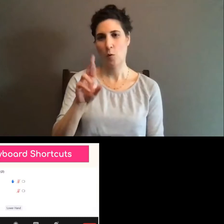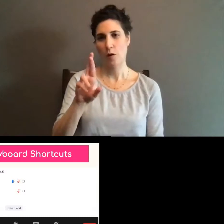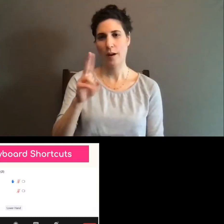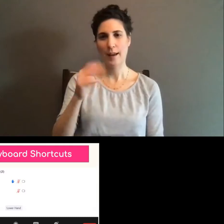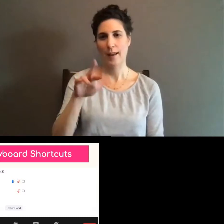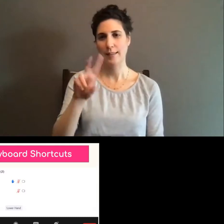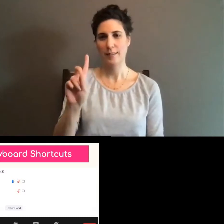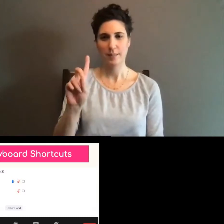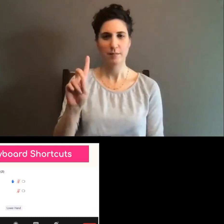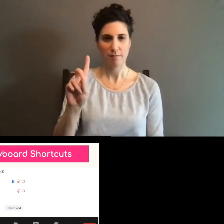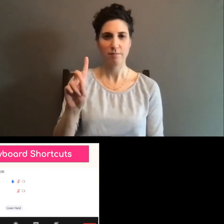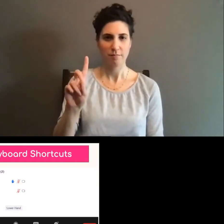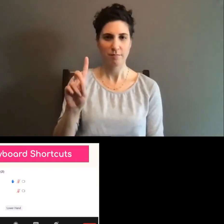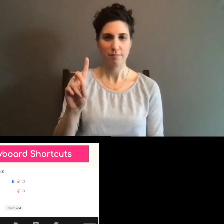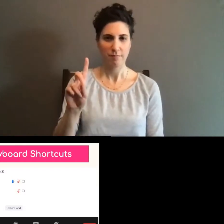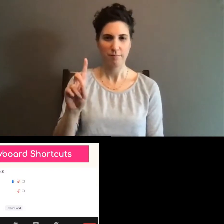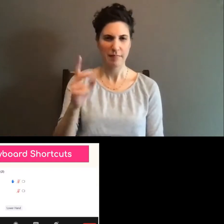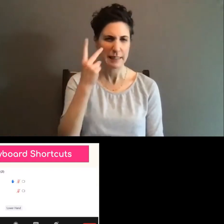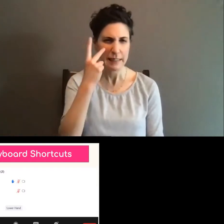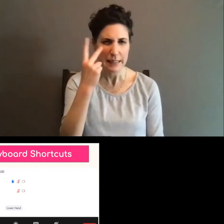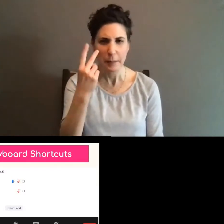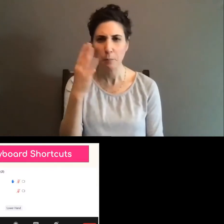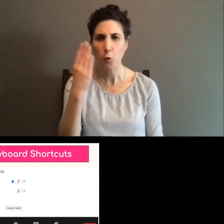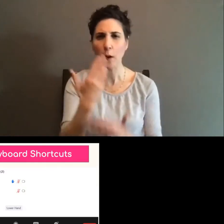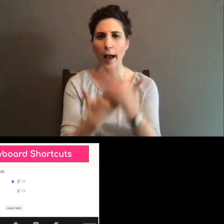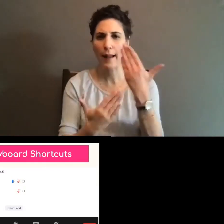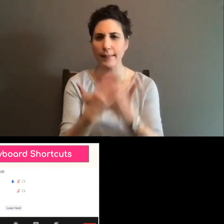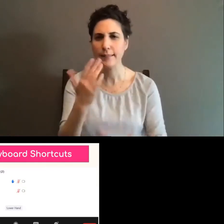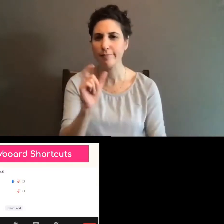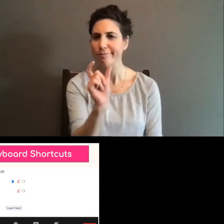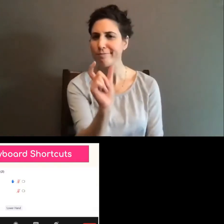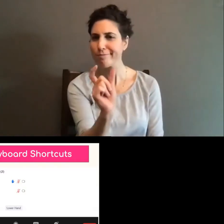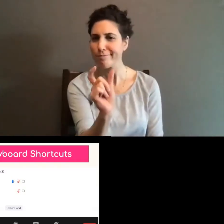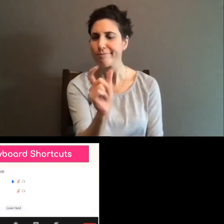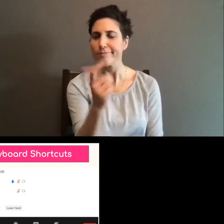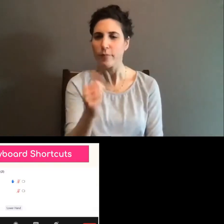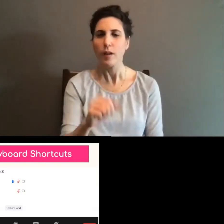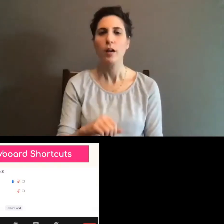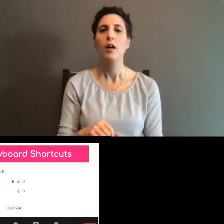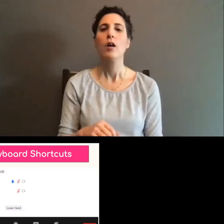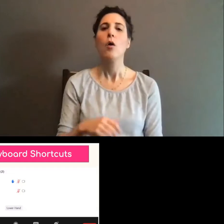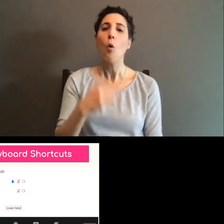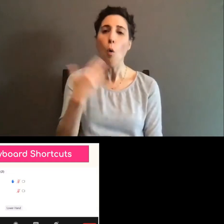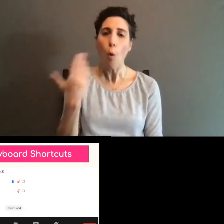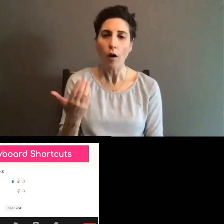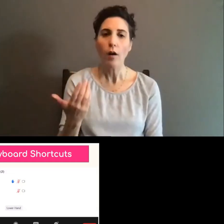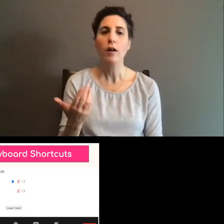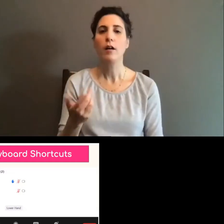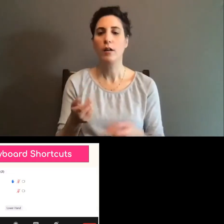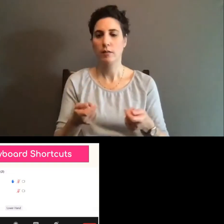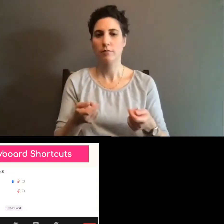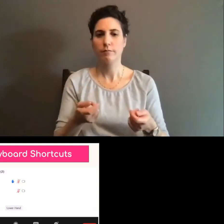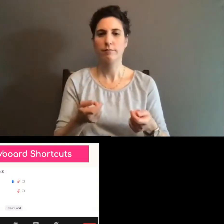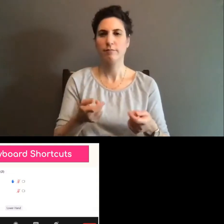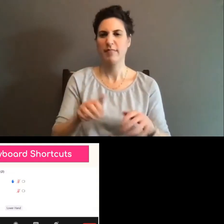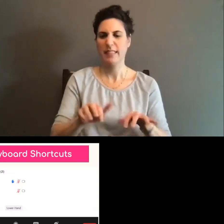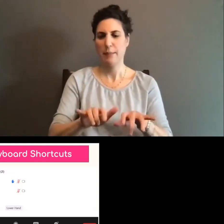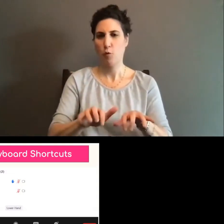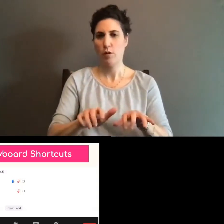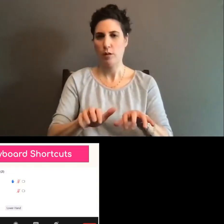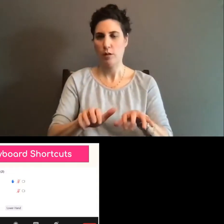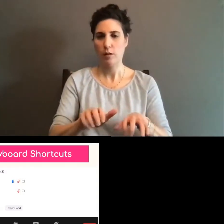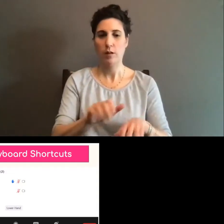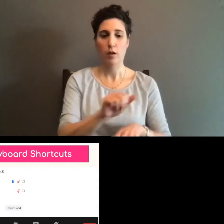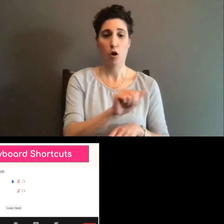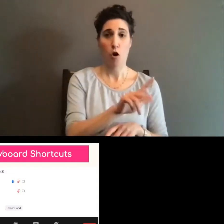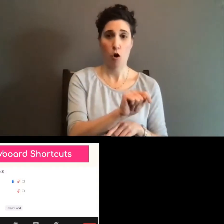on the screen. Um, or you can use a keyboard shortcut. So for windows and Linux, it is alt